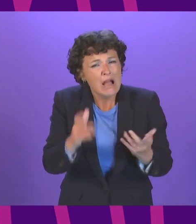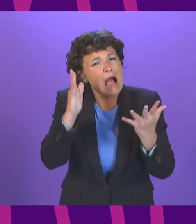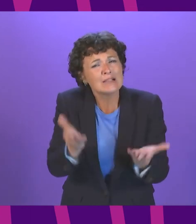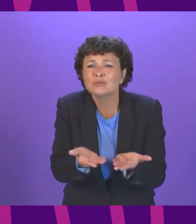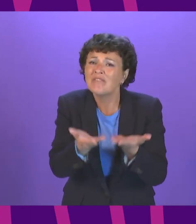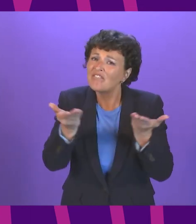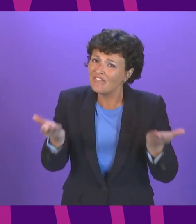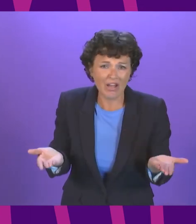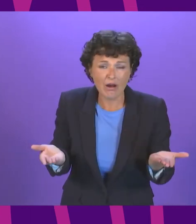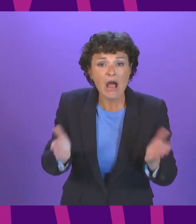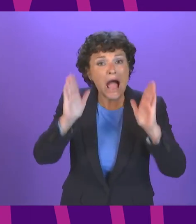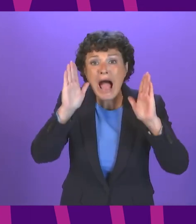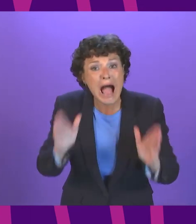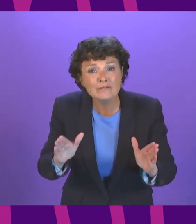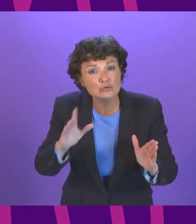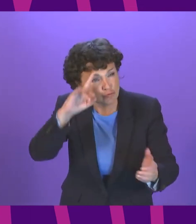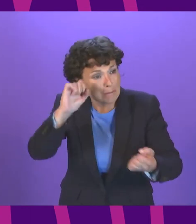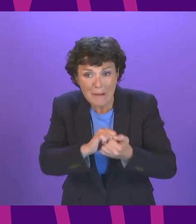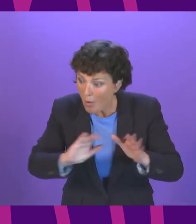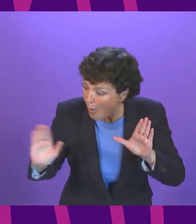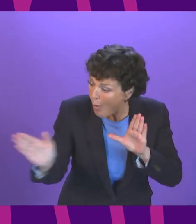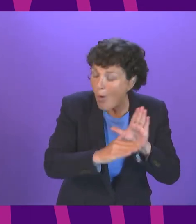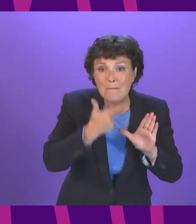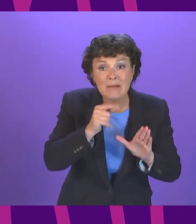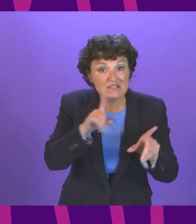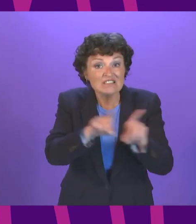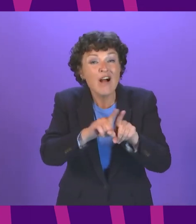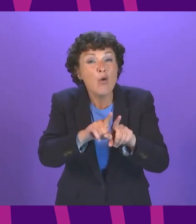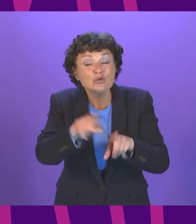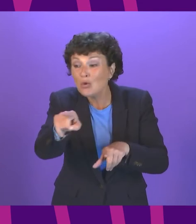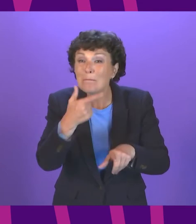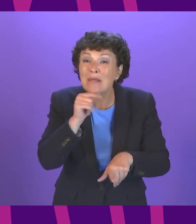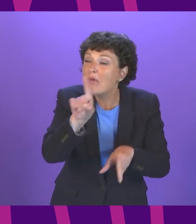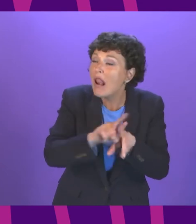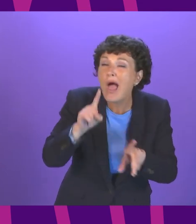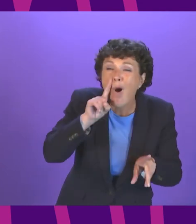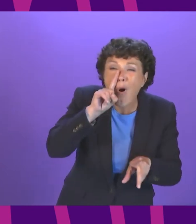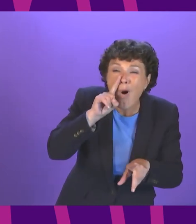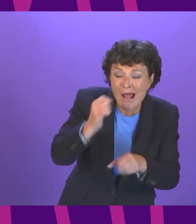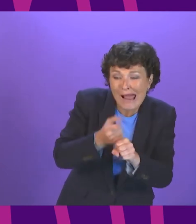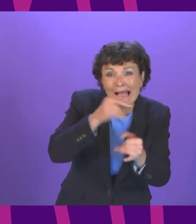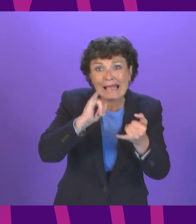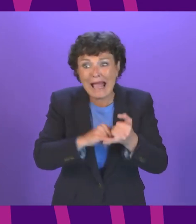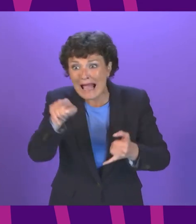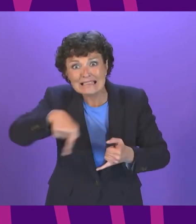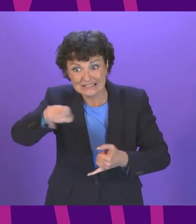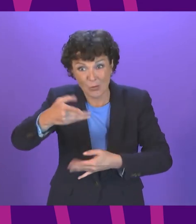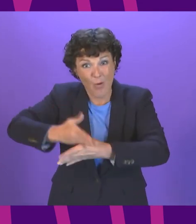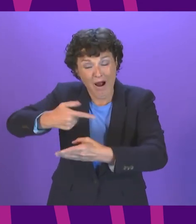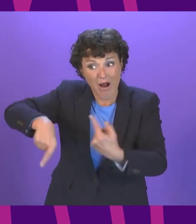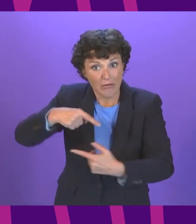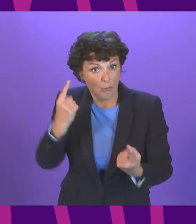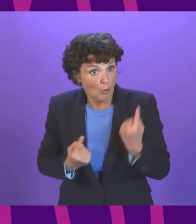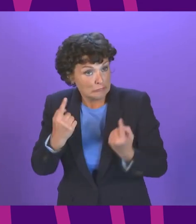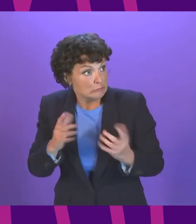it must leave no one behind and for sectors like oil and gas there must be more than a vague hope that the new jobs will appear soon